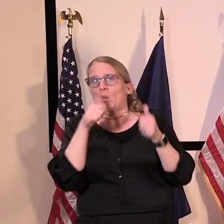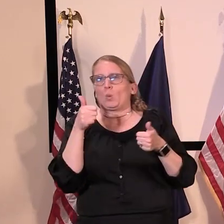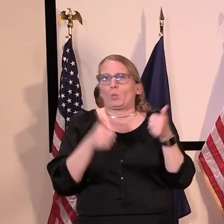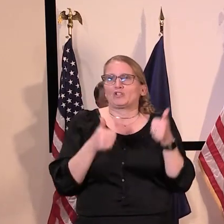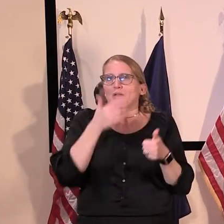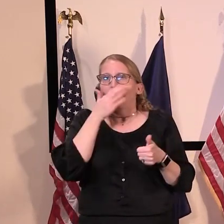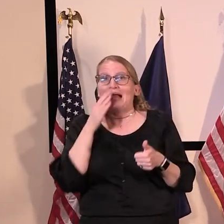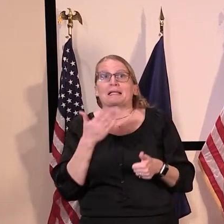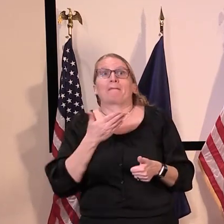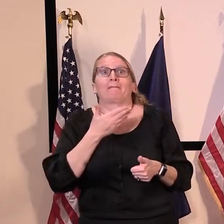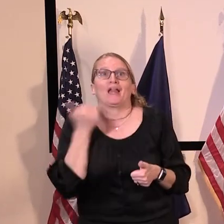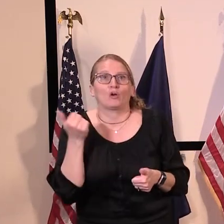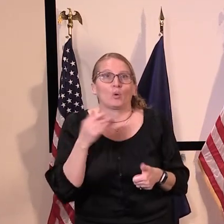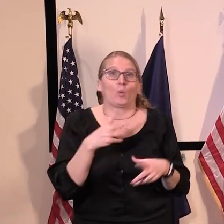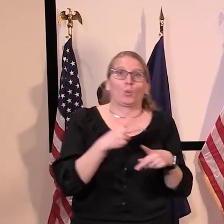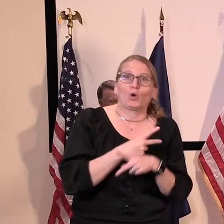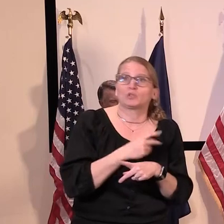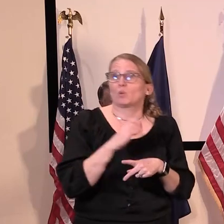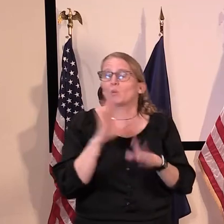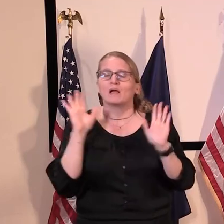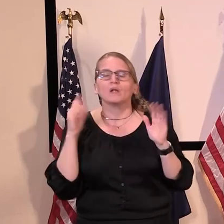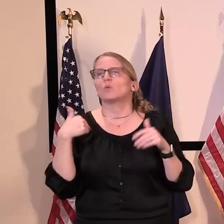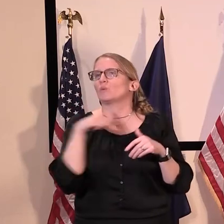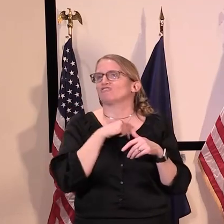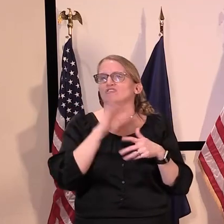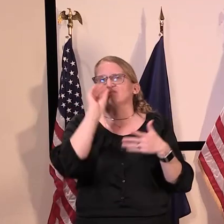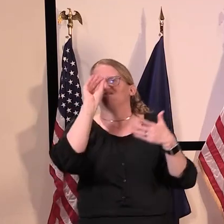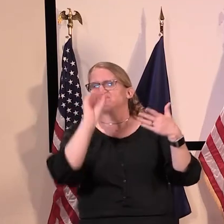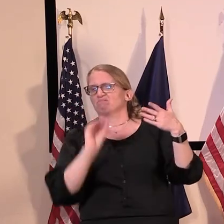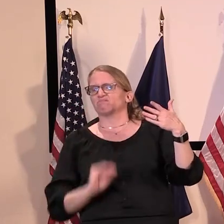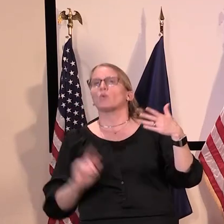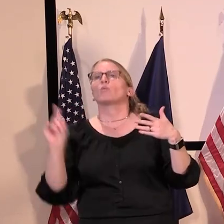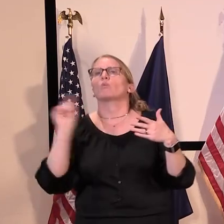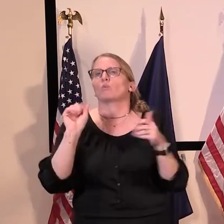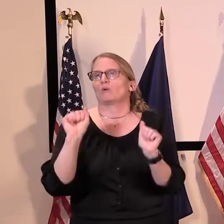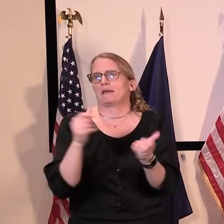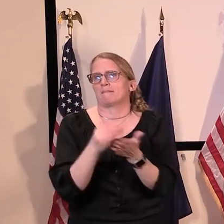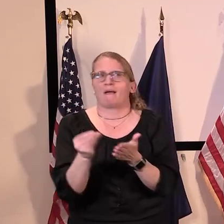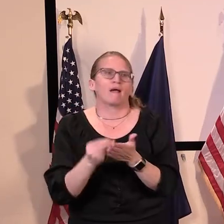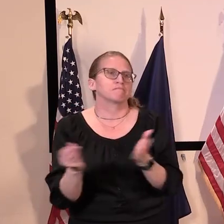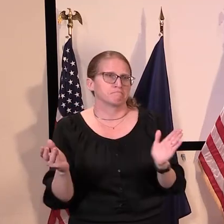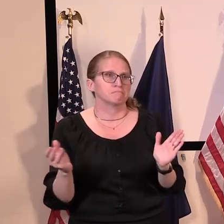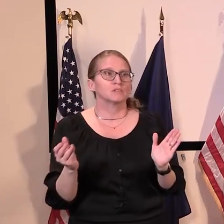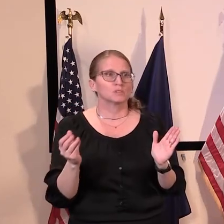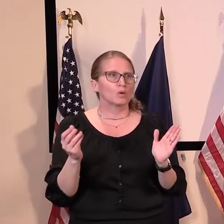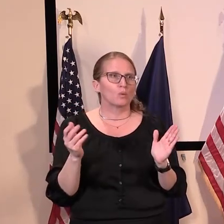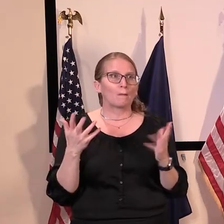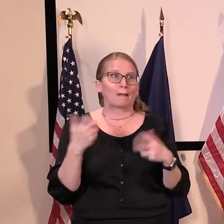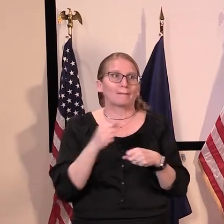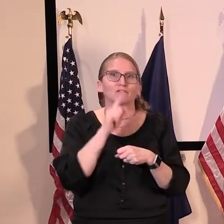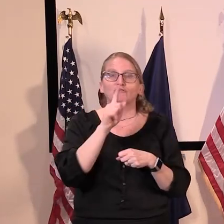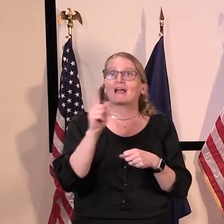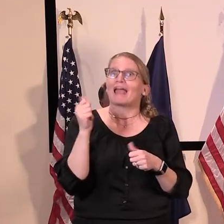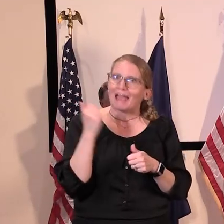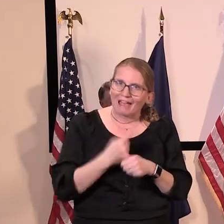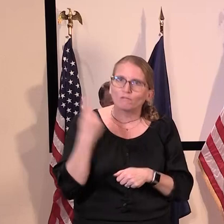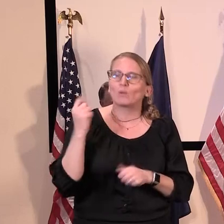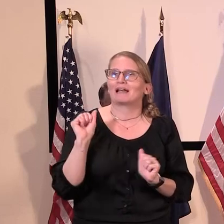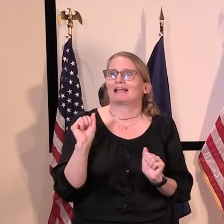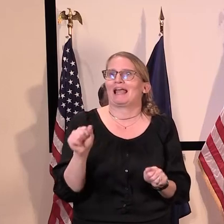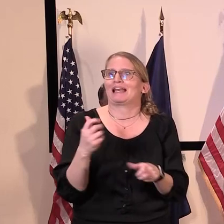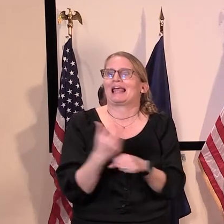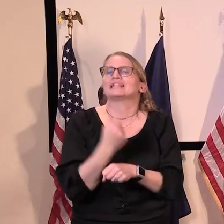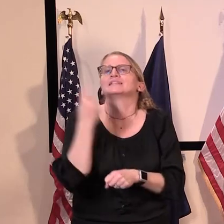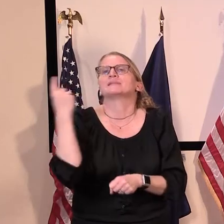you, just an available list that we have, uh, so that any Vermonter can figure something out in terms of what to do